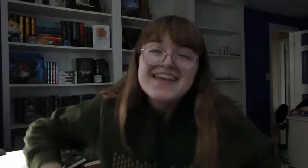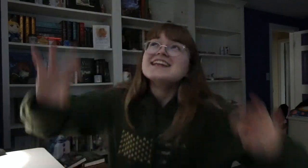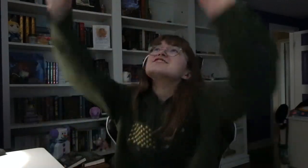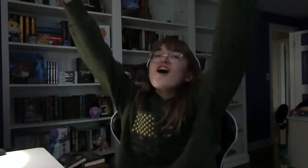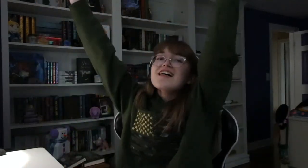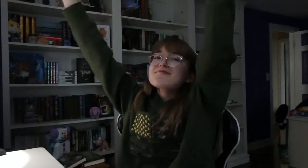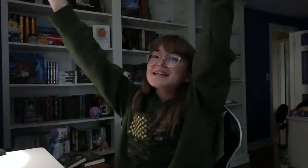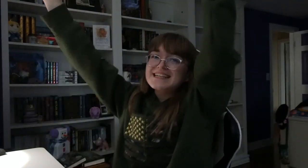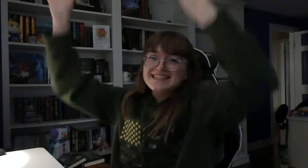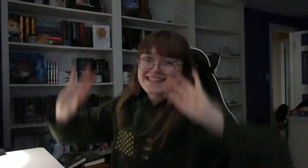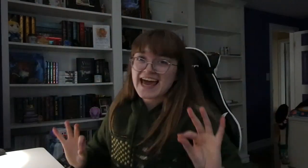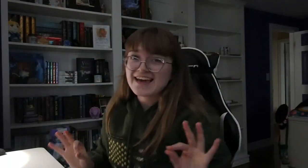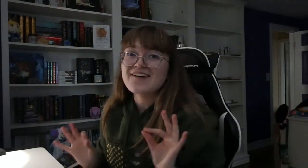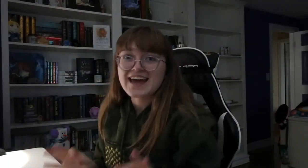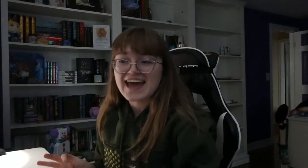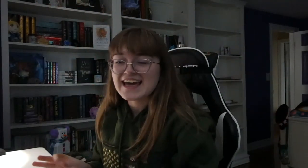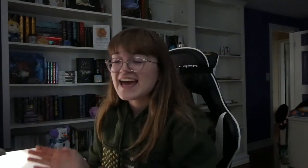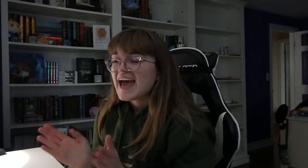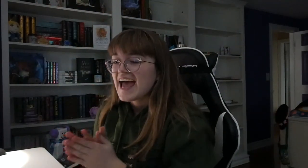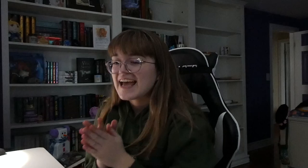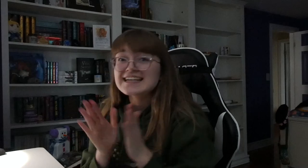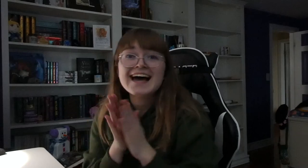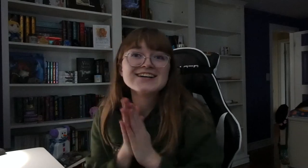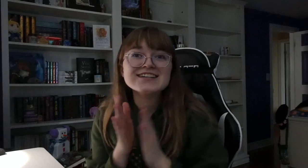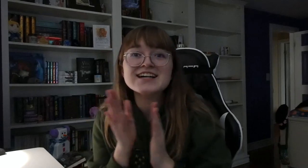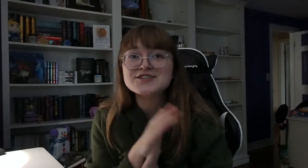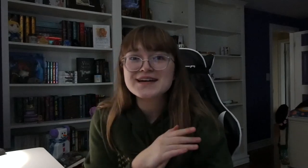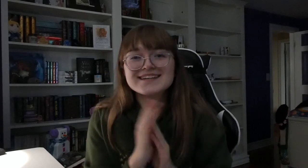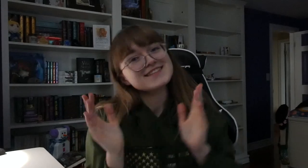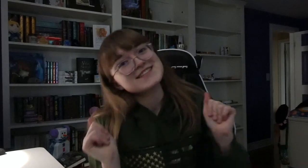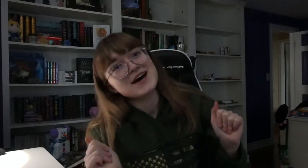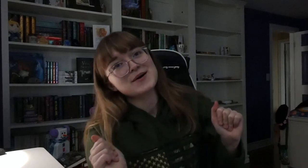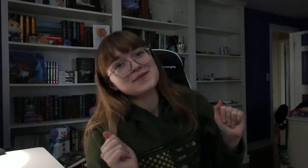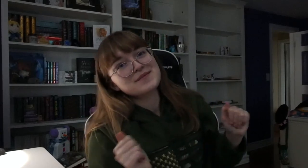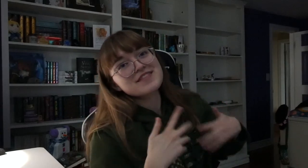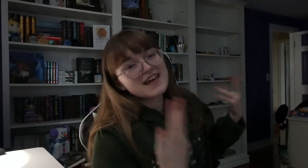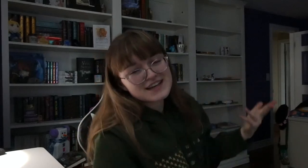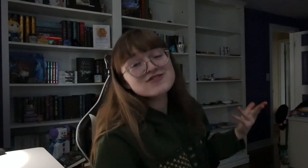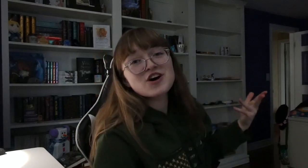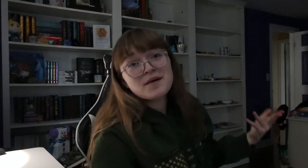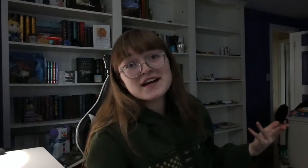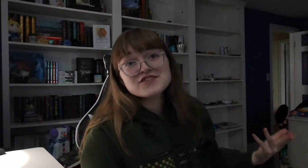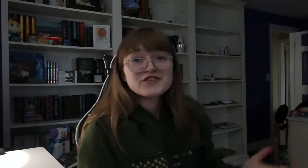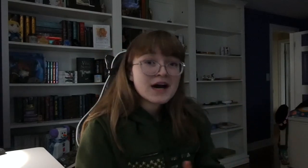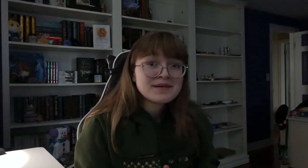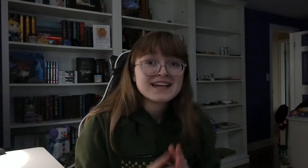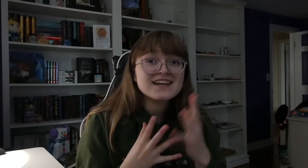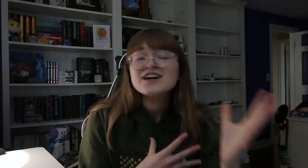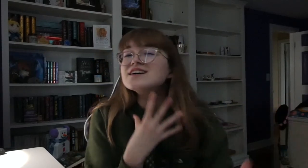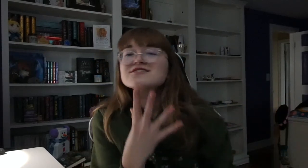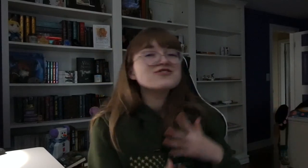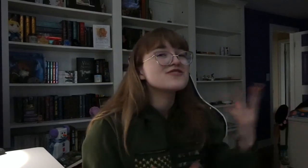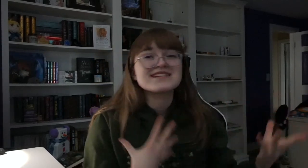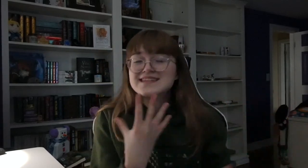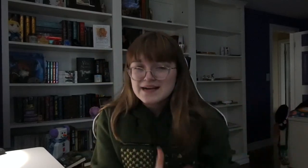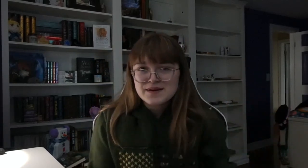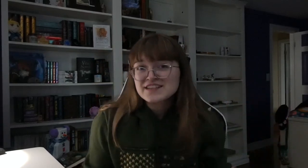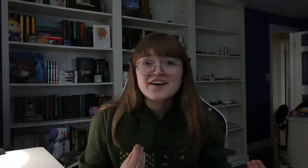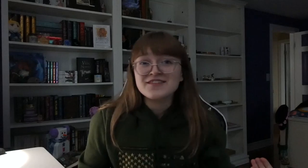That is all I wanted to say, okay? And I could not do it, so, thank you so much for coming to this segment of the